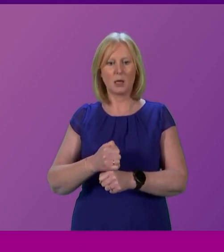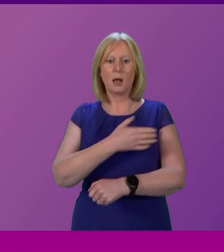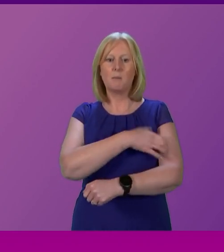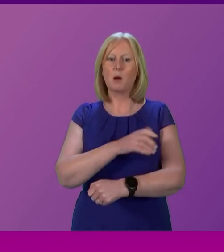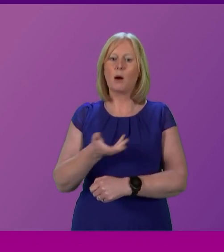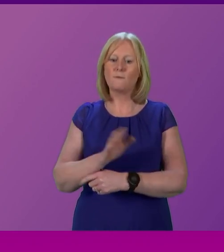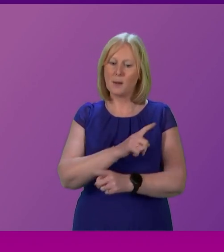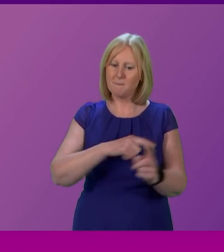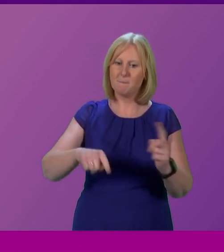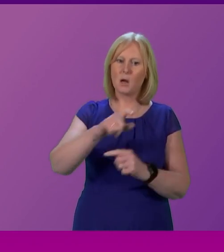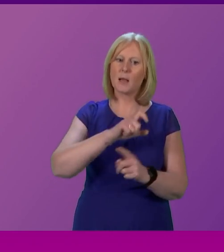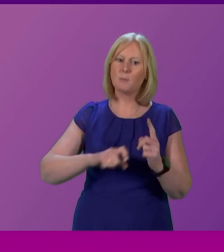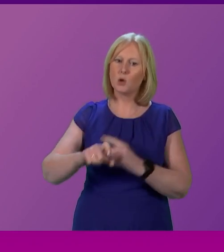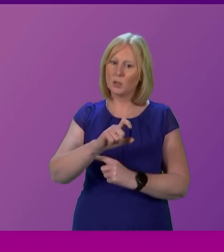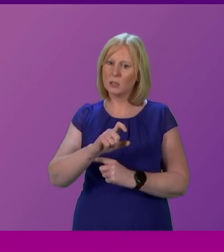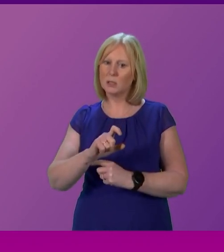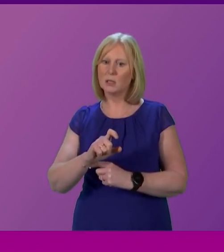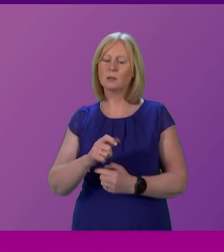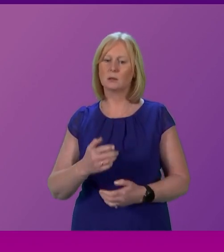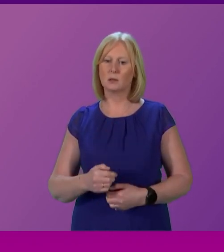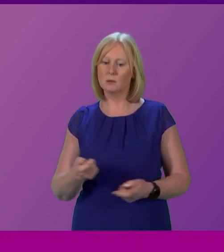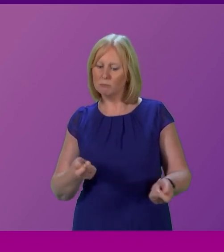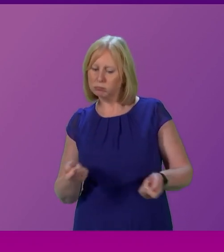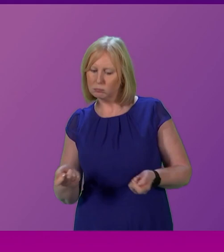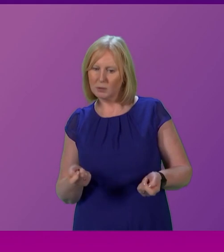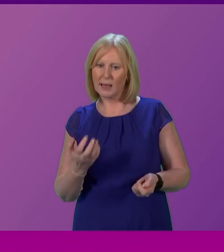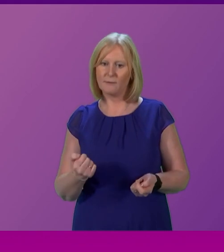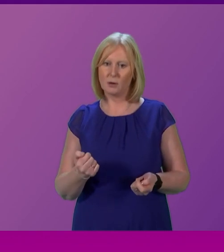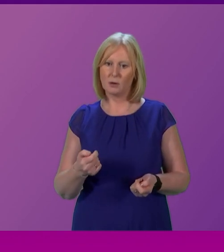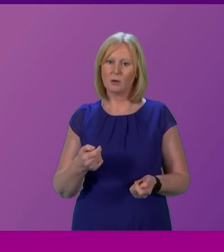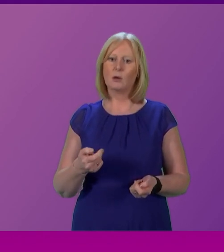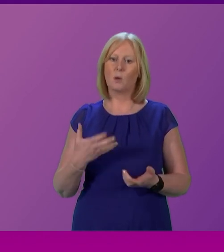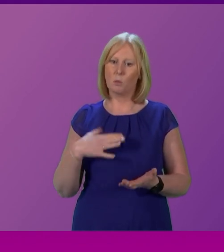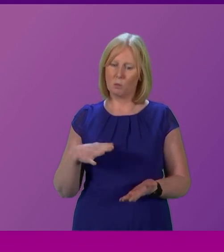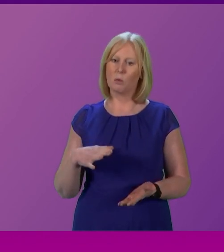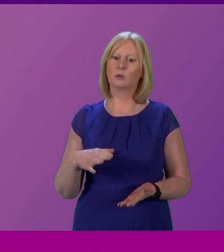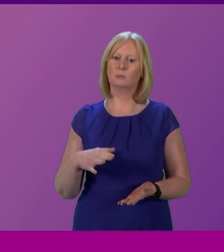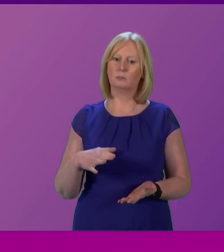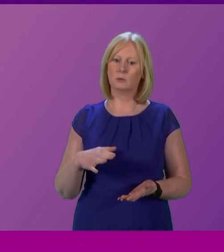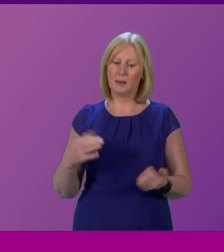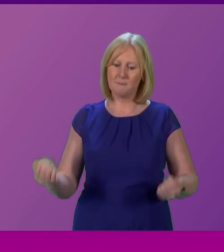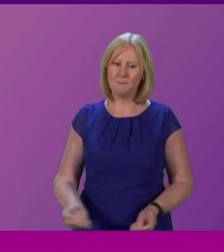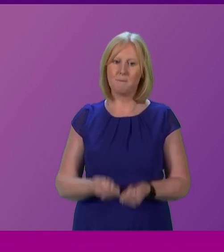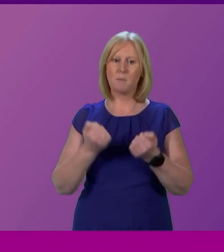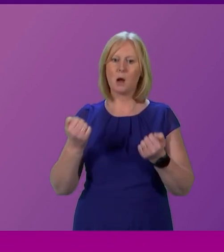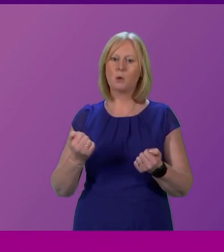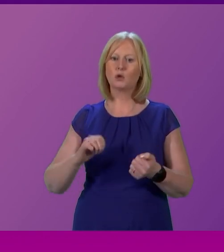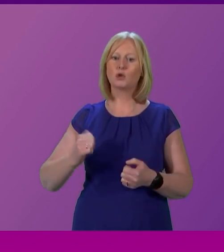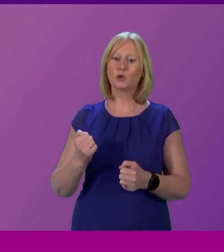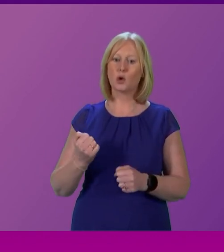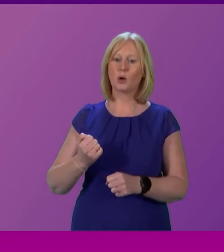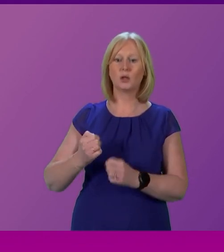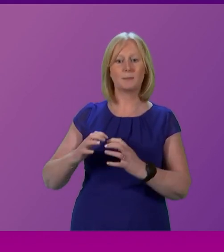now seeing services cut in our local communities. It's time to reverse that trend. So it's not just about having more powers to the Scottish Parliament.